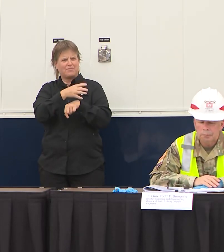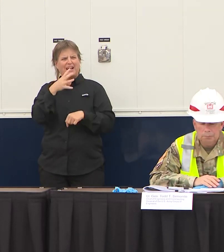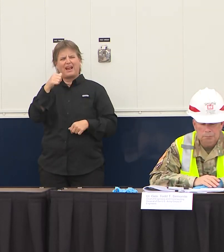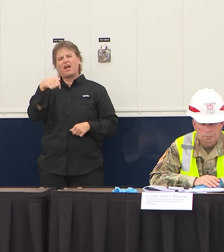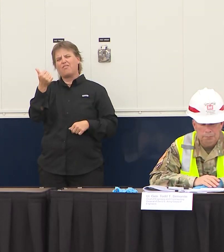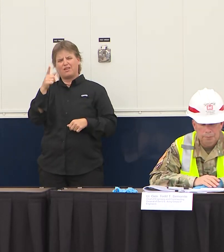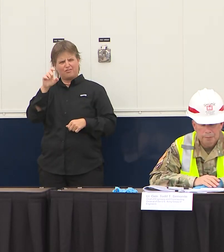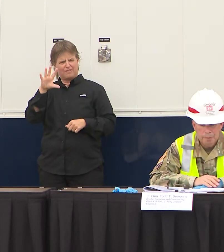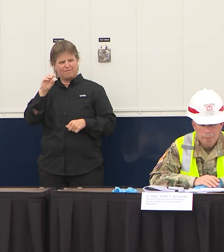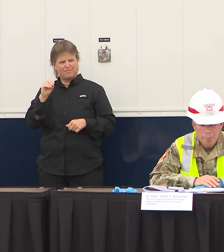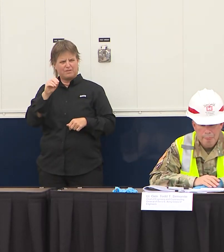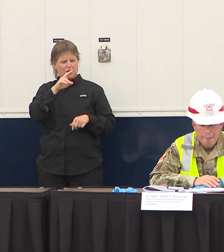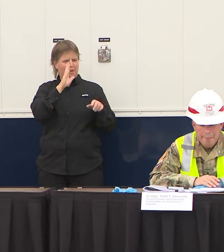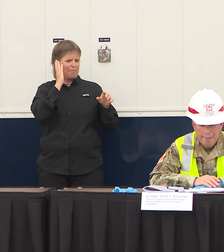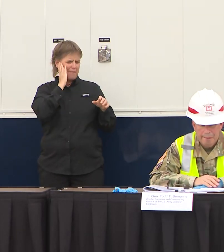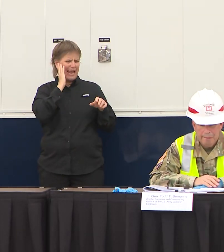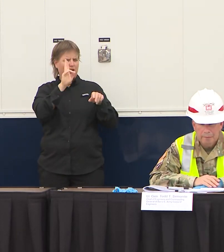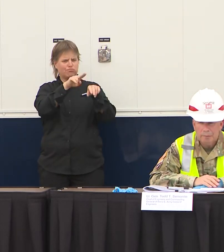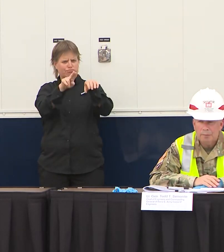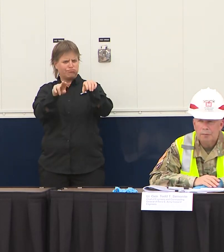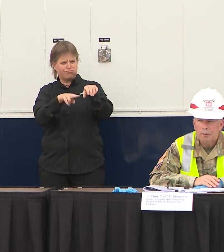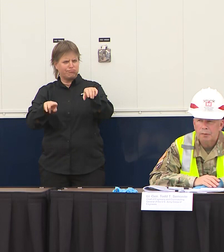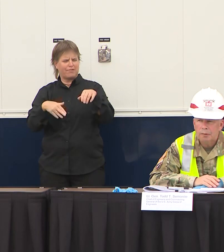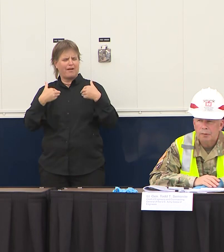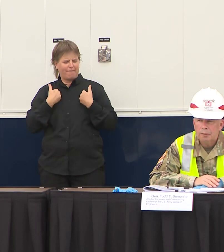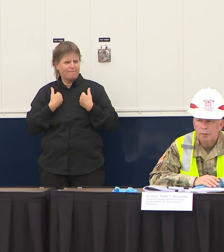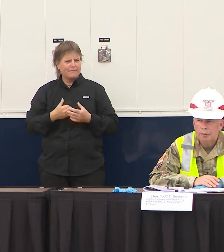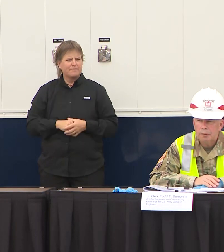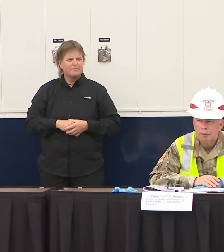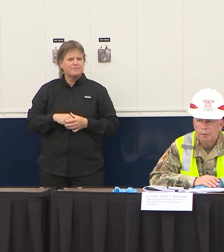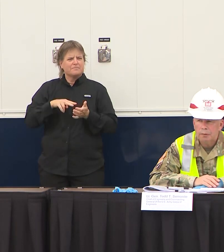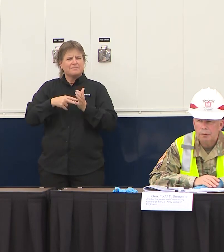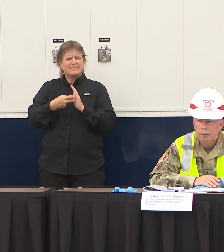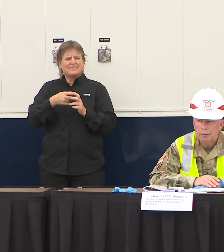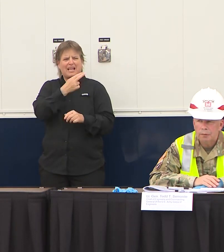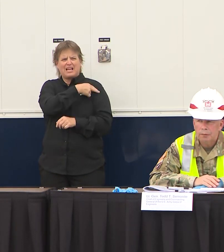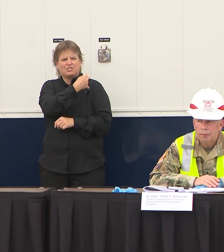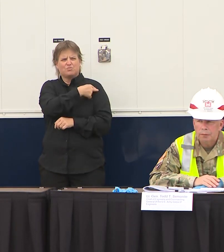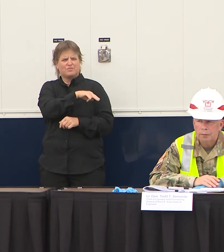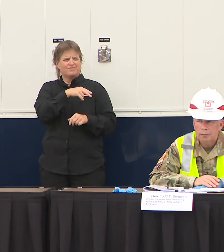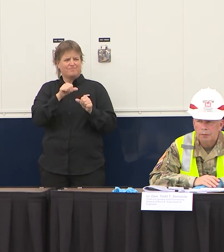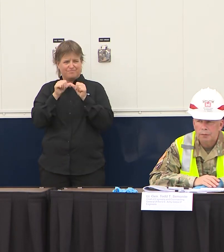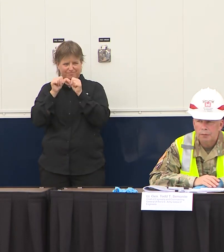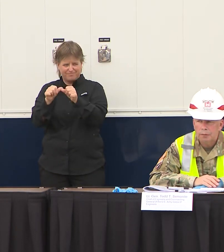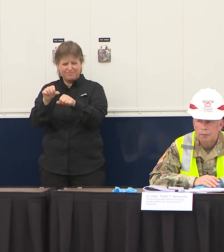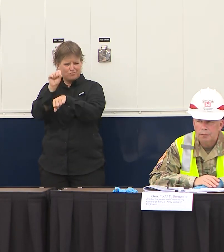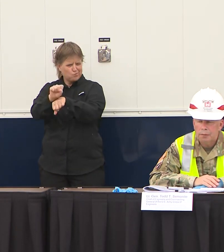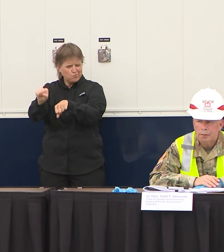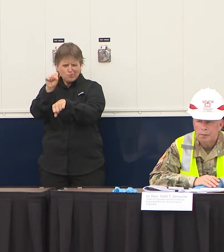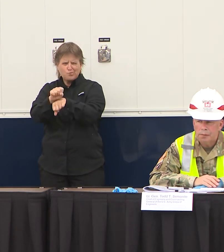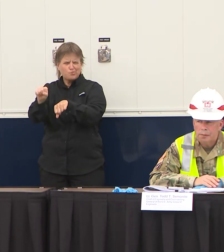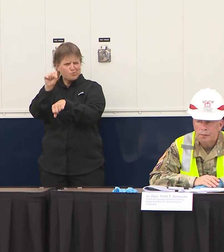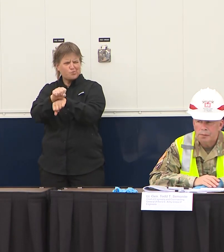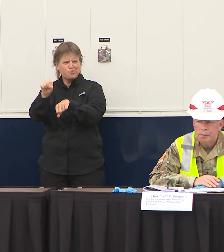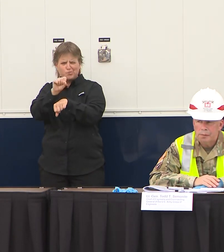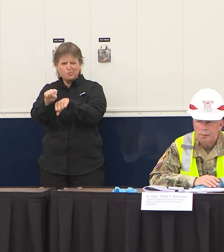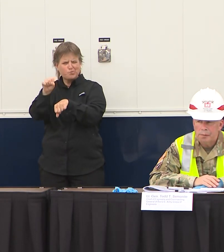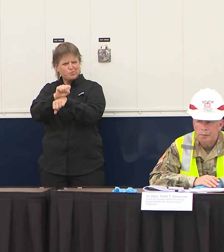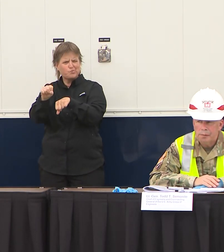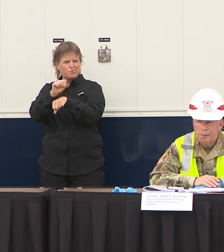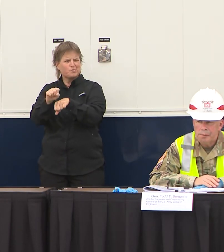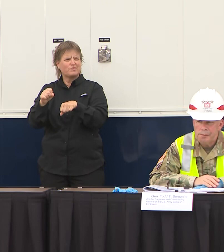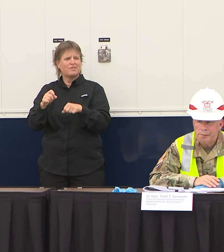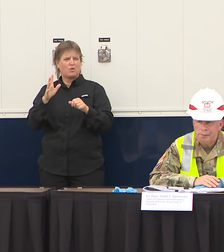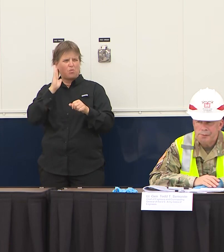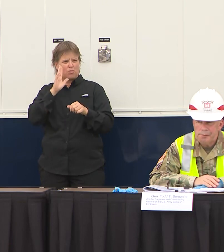you're not going to have to deplete resources from the hospital systems here in Miami-Dade County this is supplementing what's